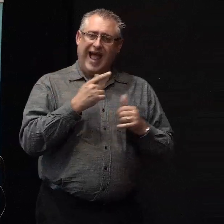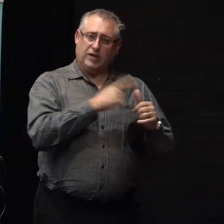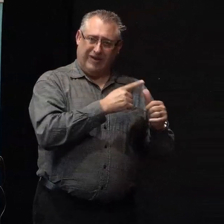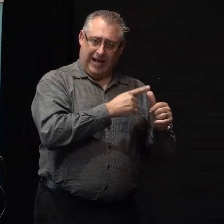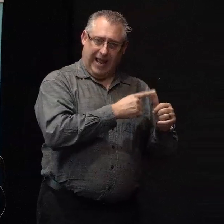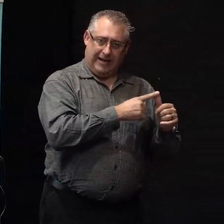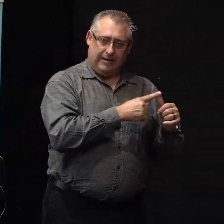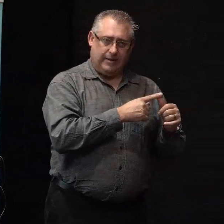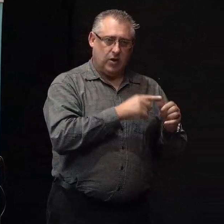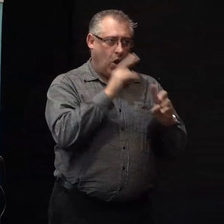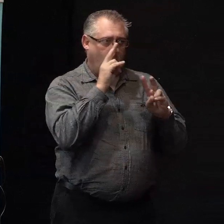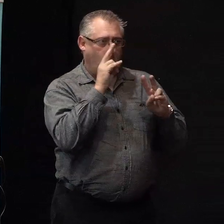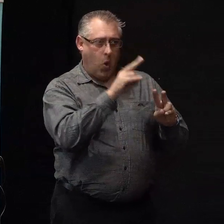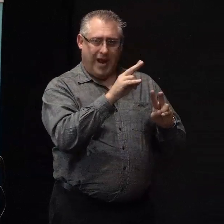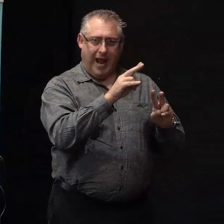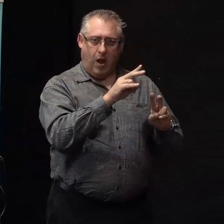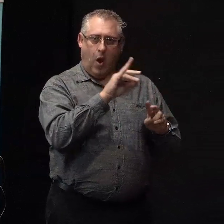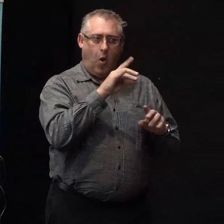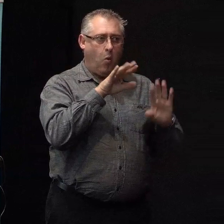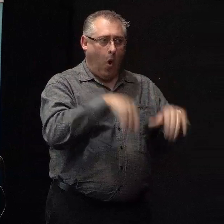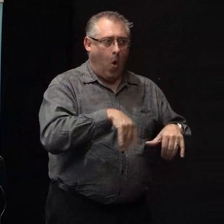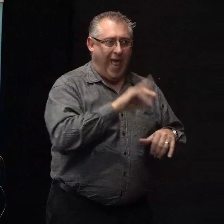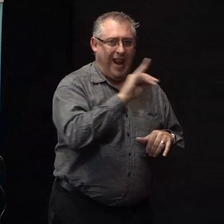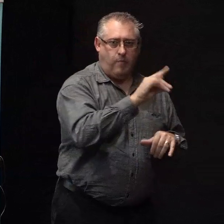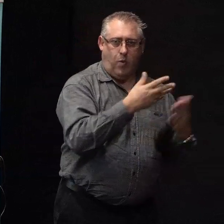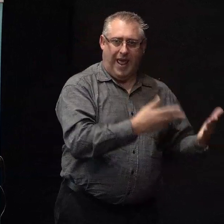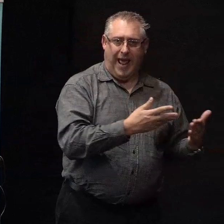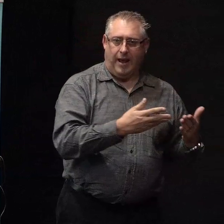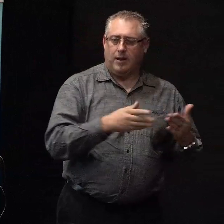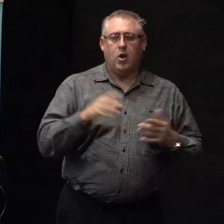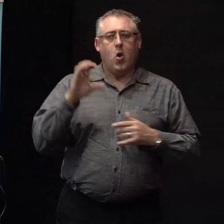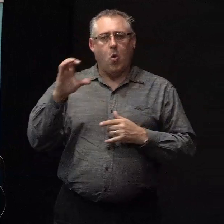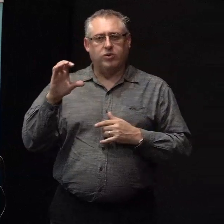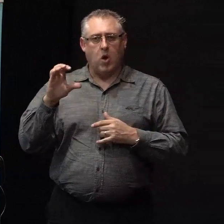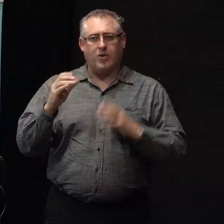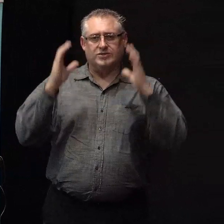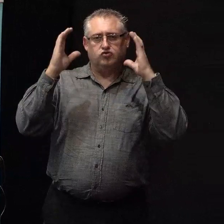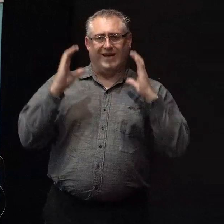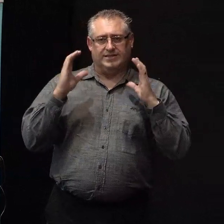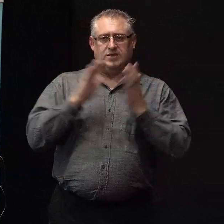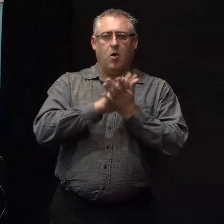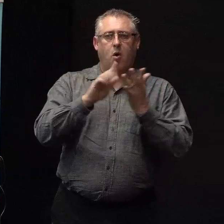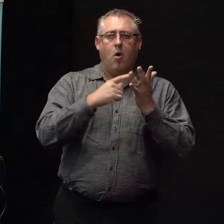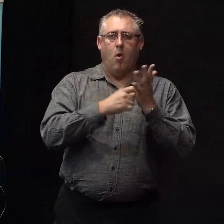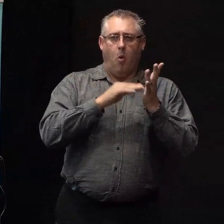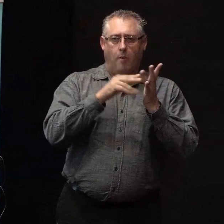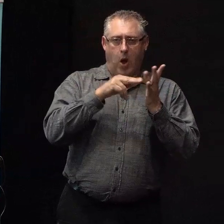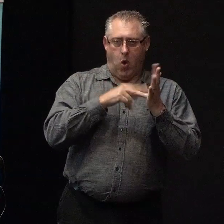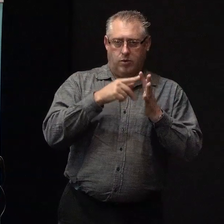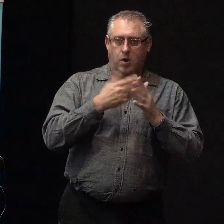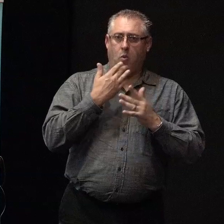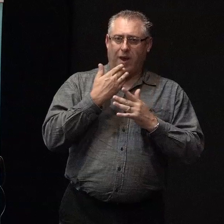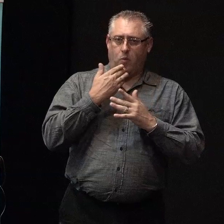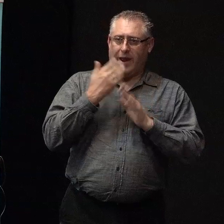looking at a wild animal right now, cortisol is the stress hormone which comes about when we're faced with a famine.